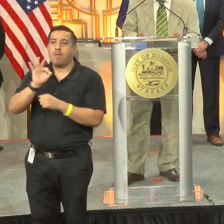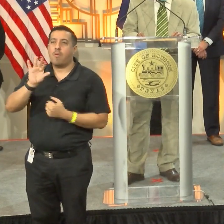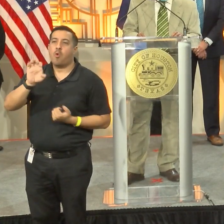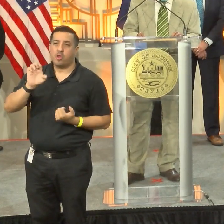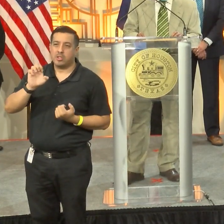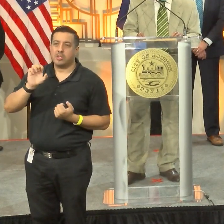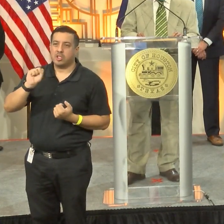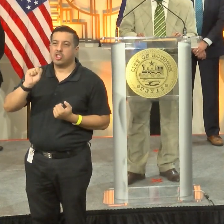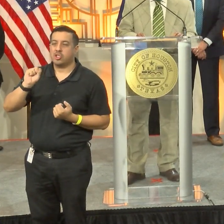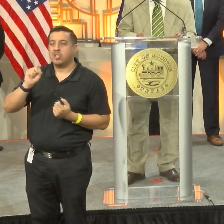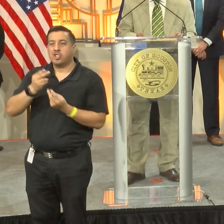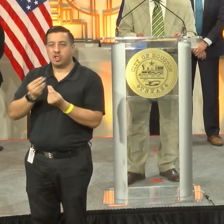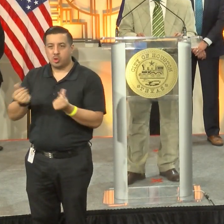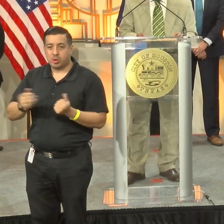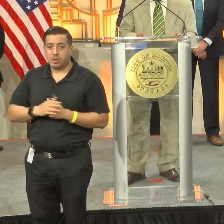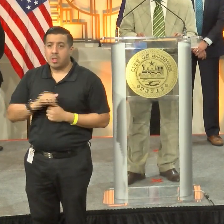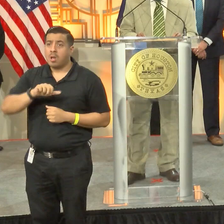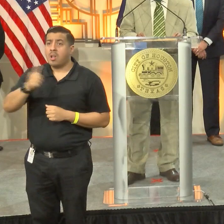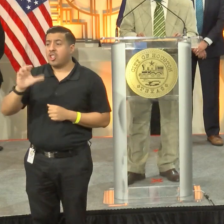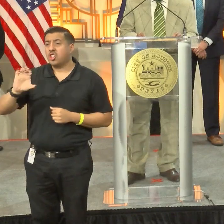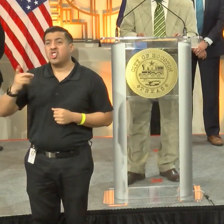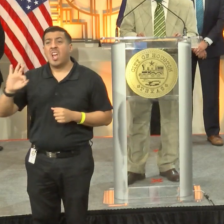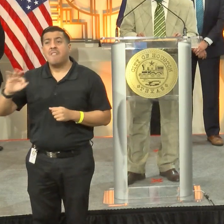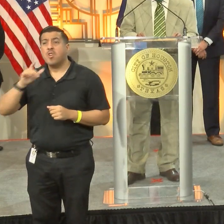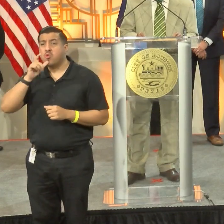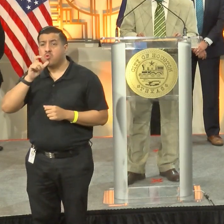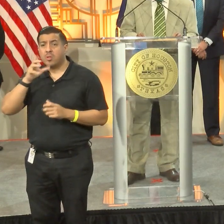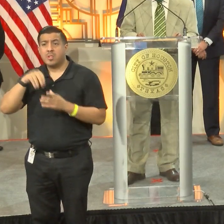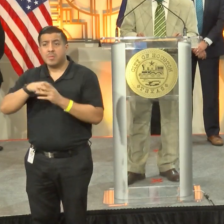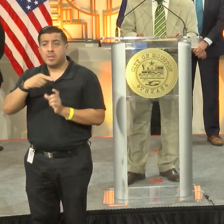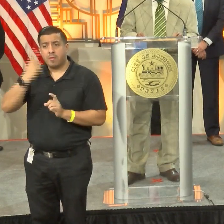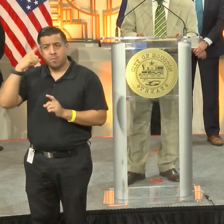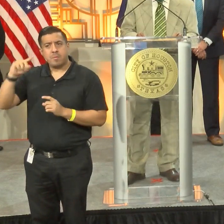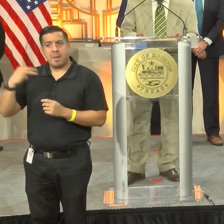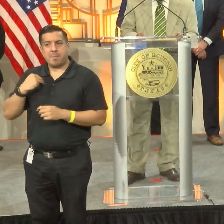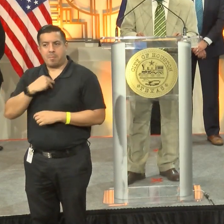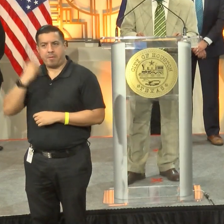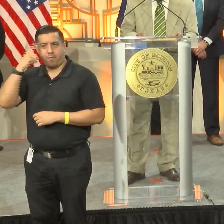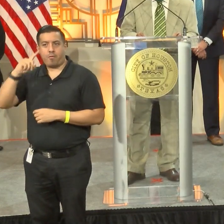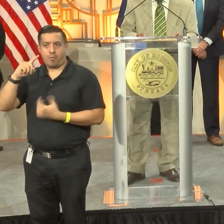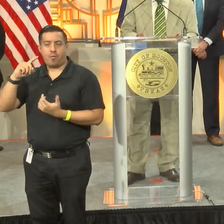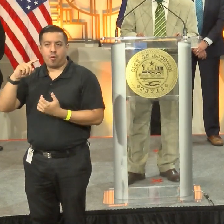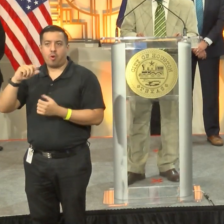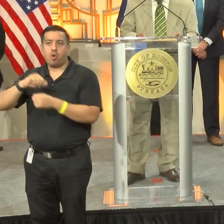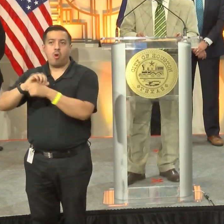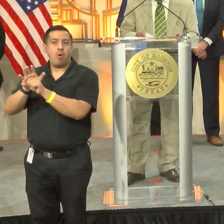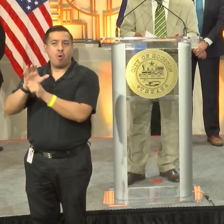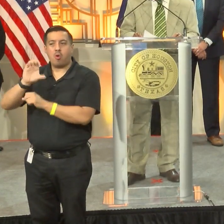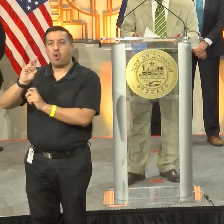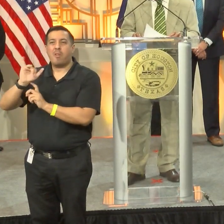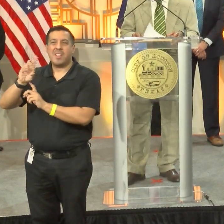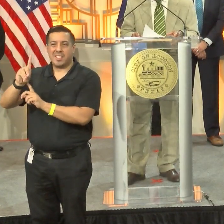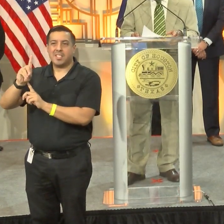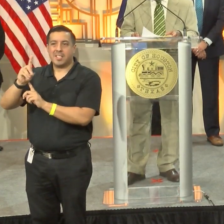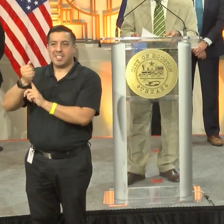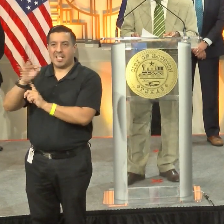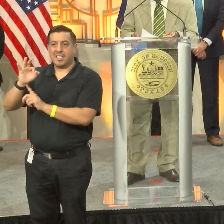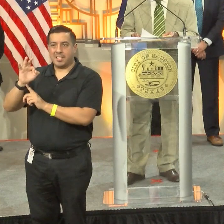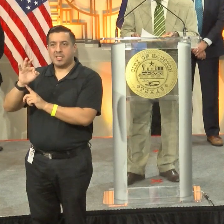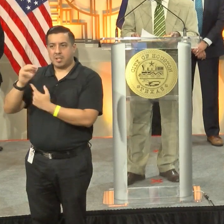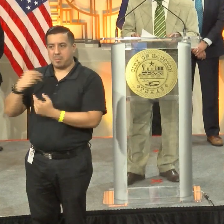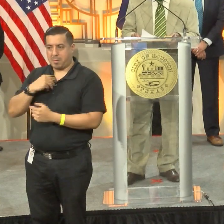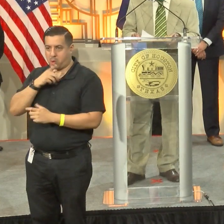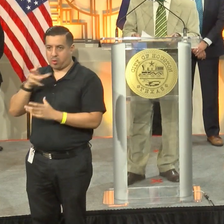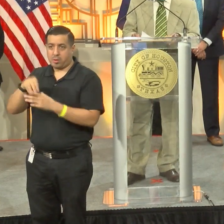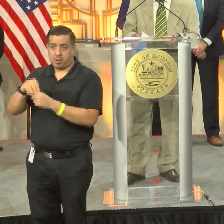of our chefs, Eliseo Cisneros. He's a member of the COVID-19 Community Health Education Fellows, and he will be coming